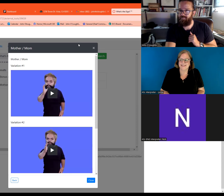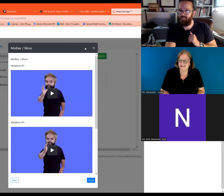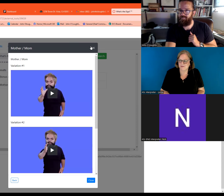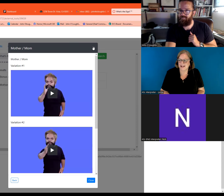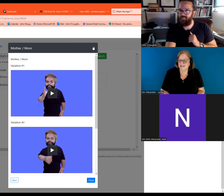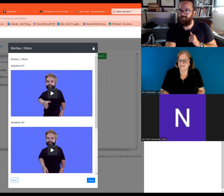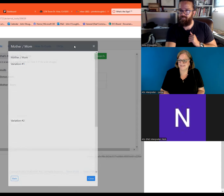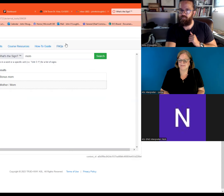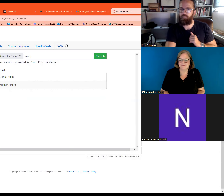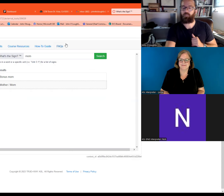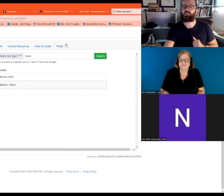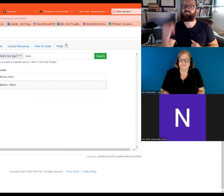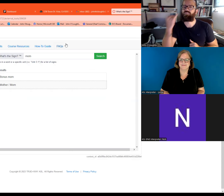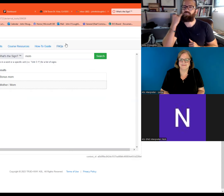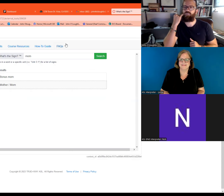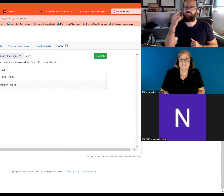And we have it here.